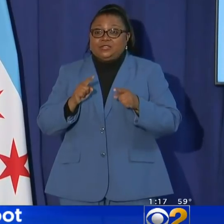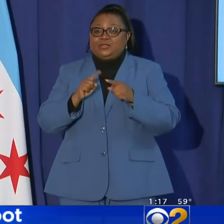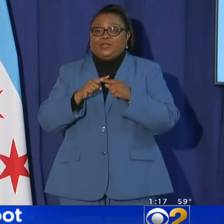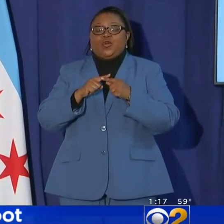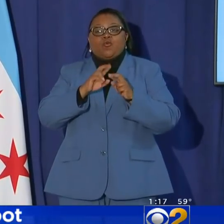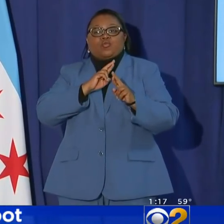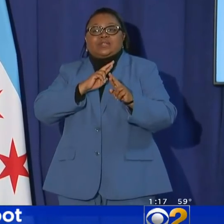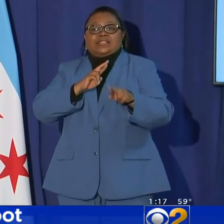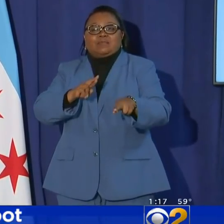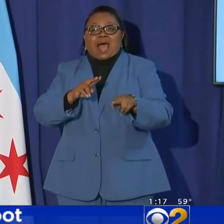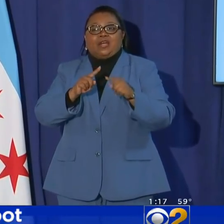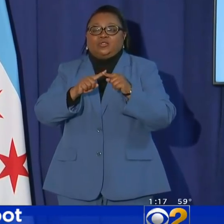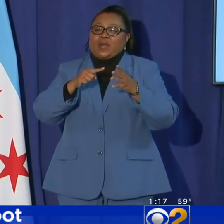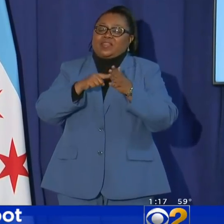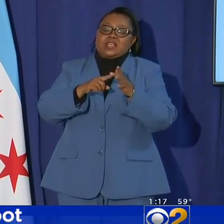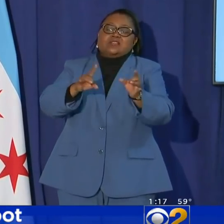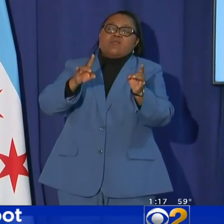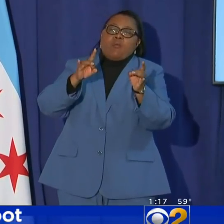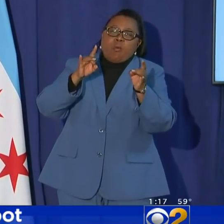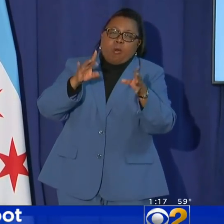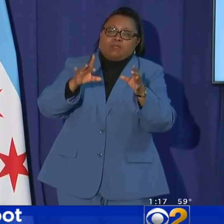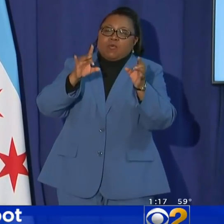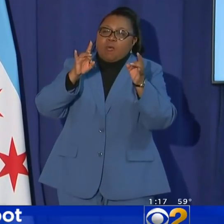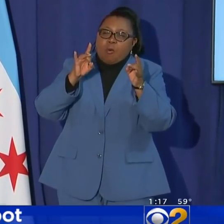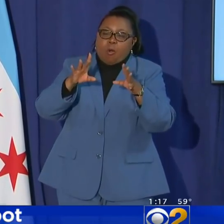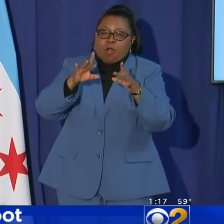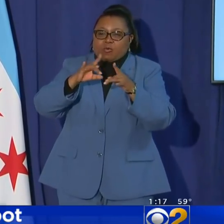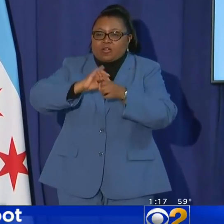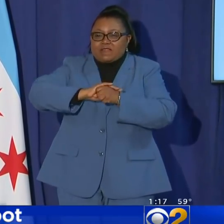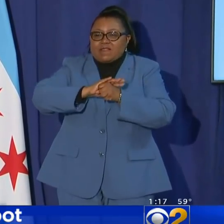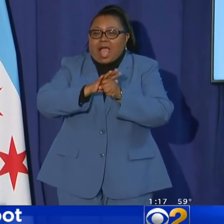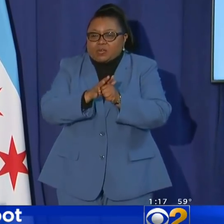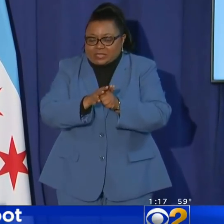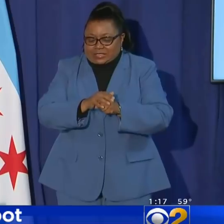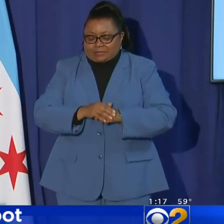respond to this horrible, horrible virus.